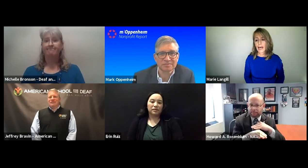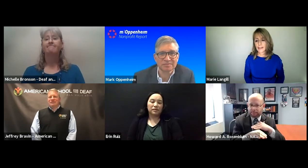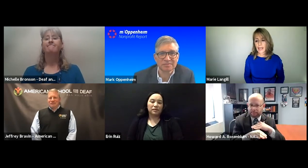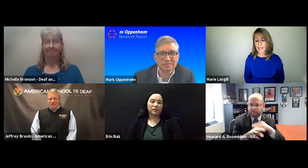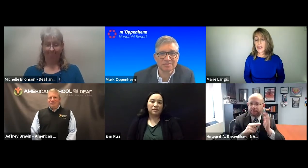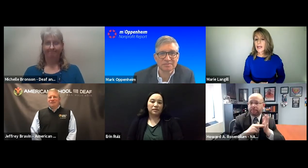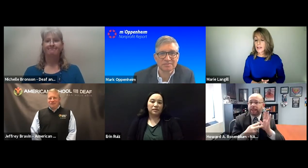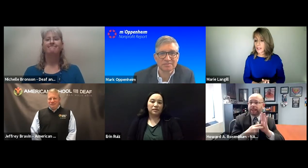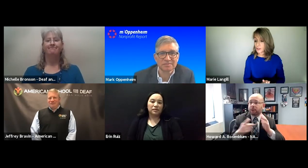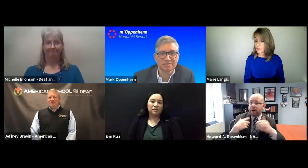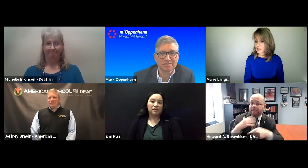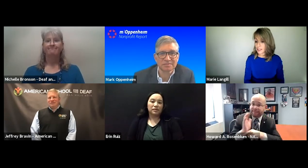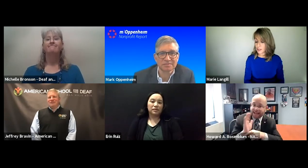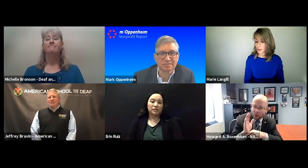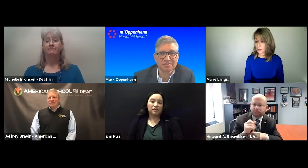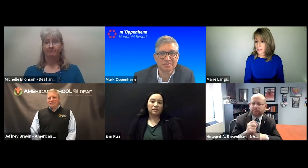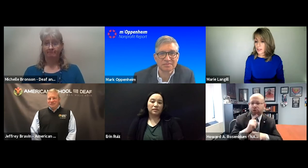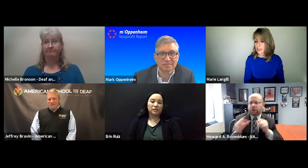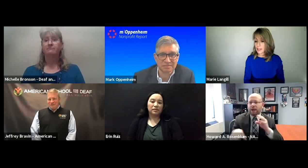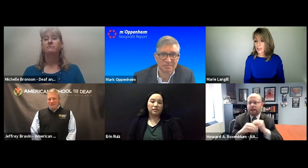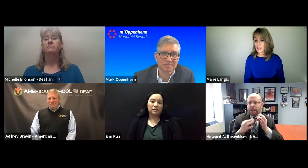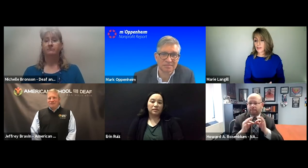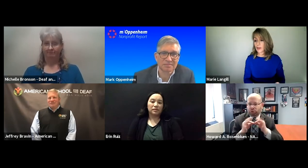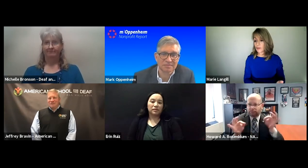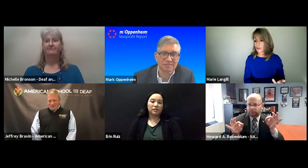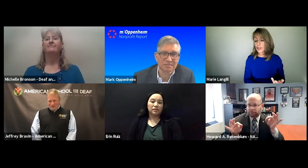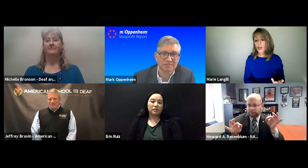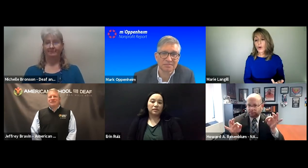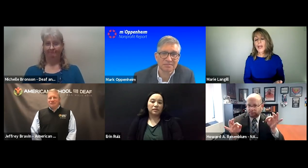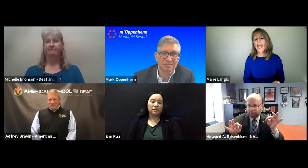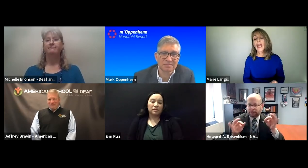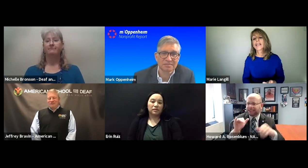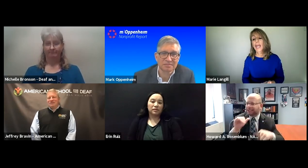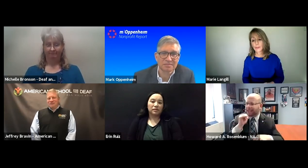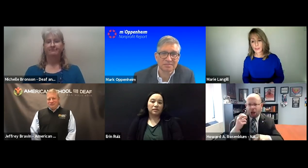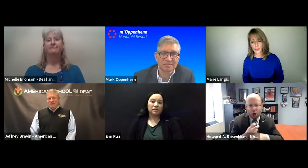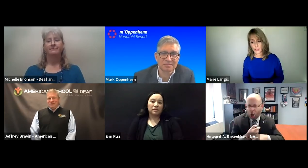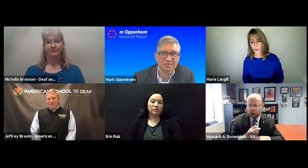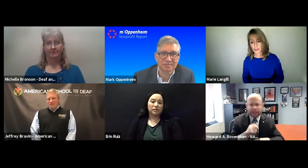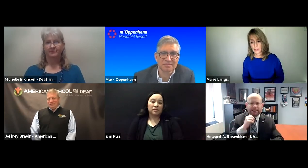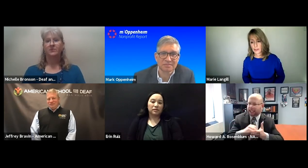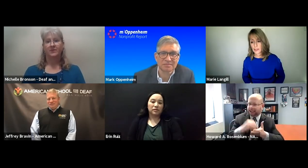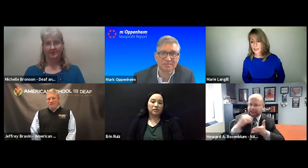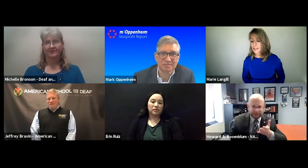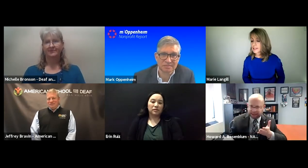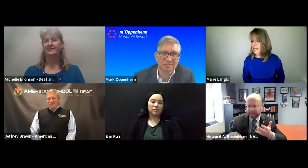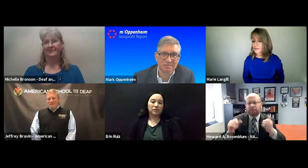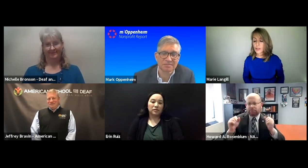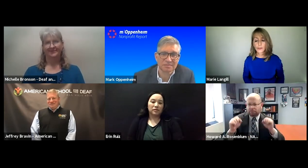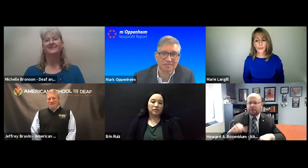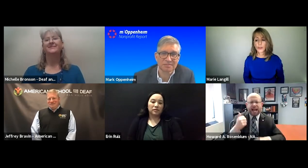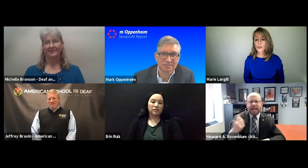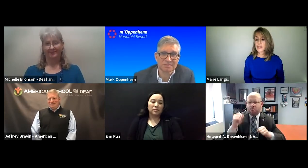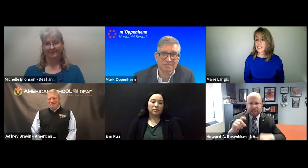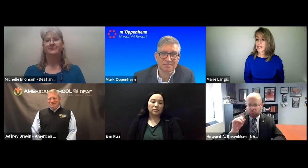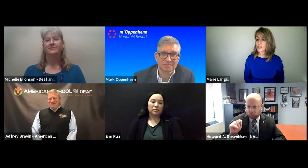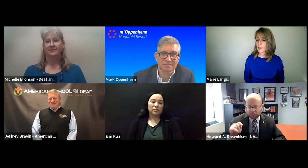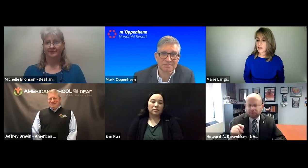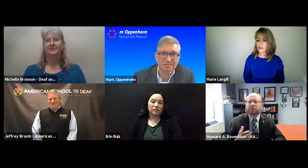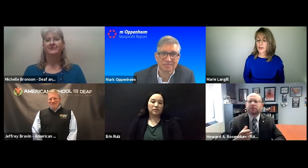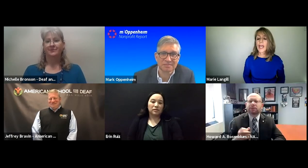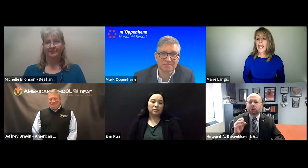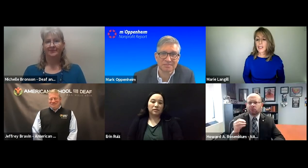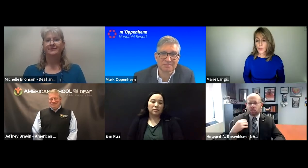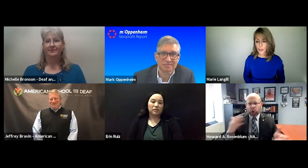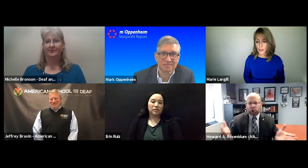posted online and should be accessible. That means if you have a video, add captions to it. That's not difficult to do and it's not